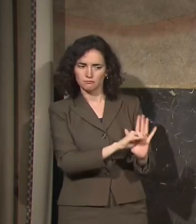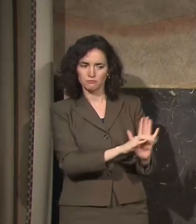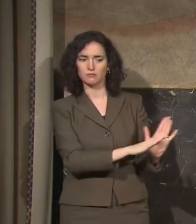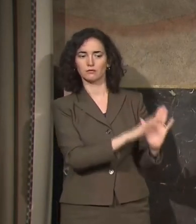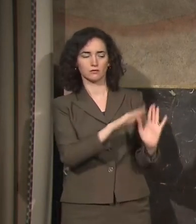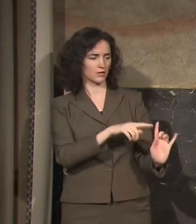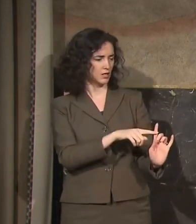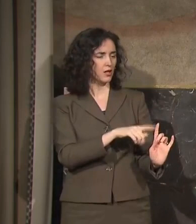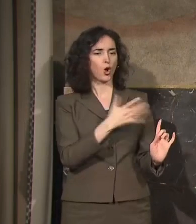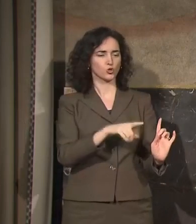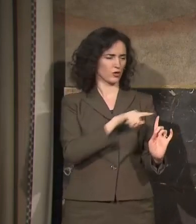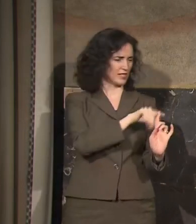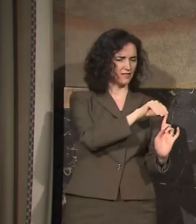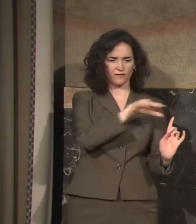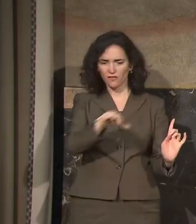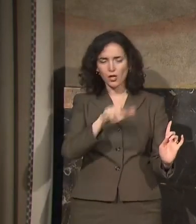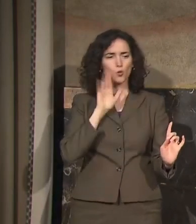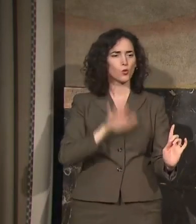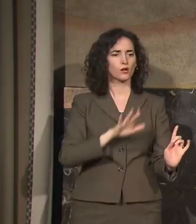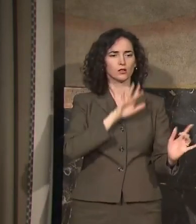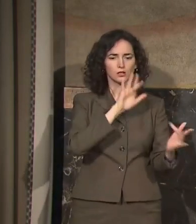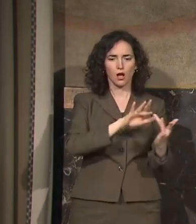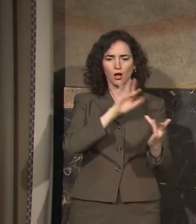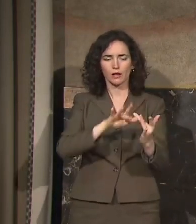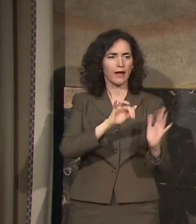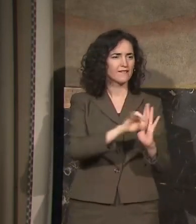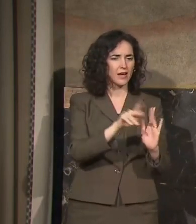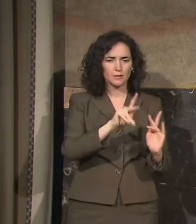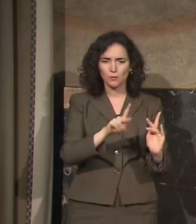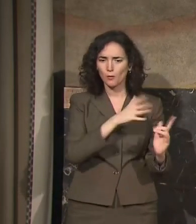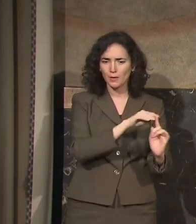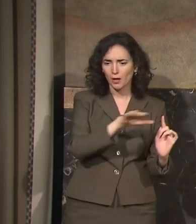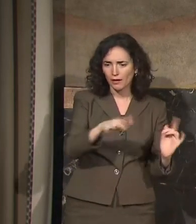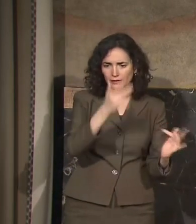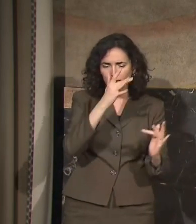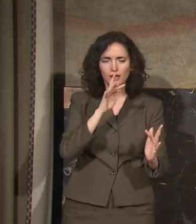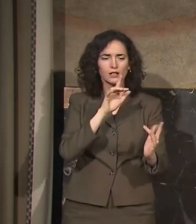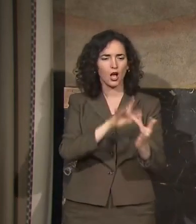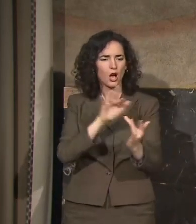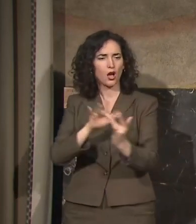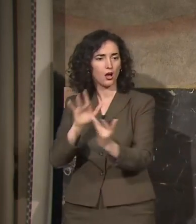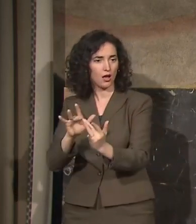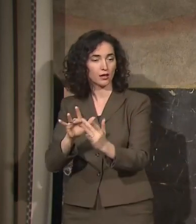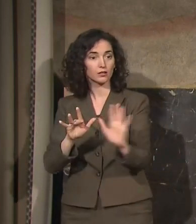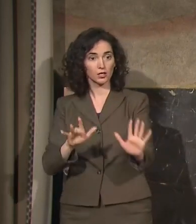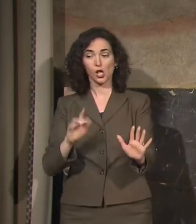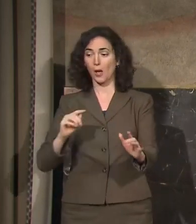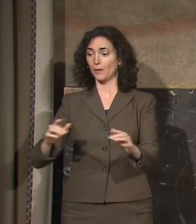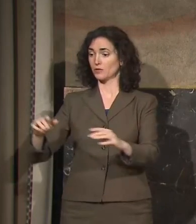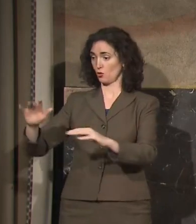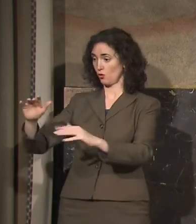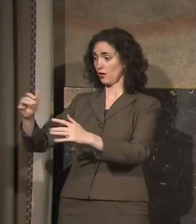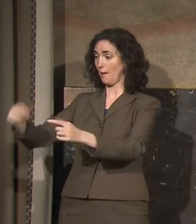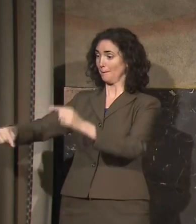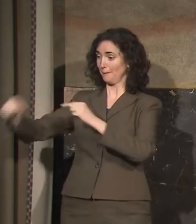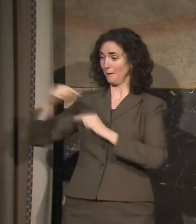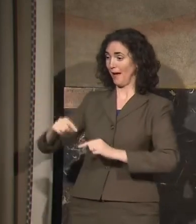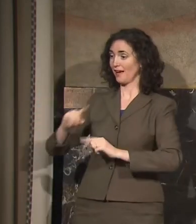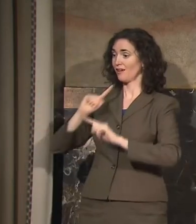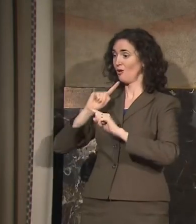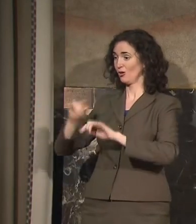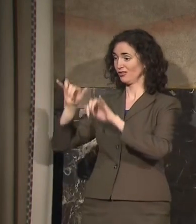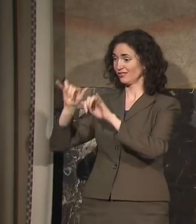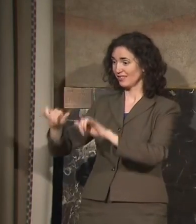put any more restrictions back in place or go backwards. Obviously, that would not be a good thing, but